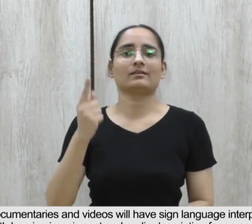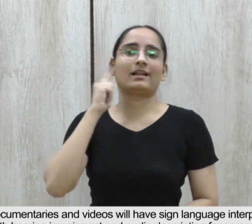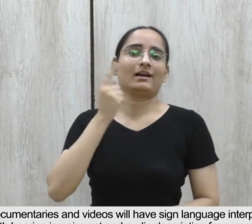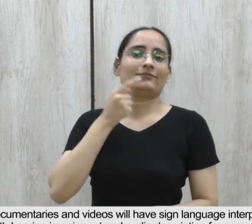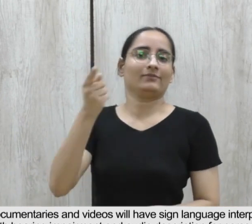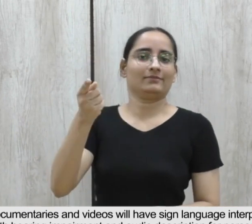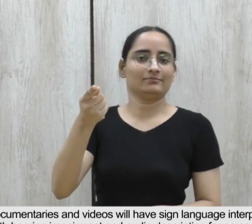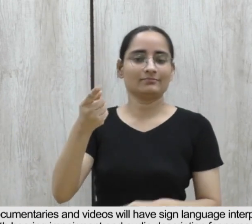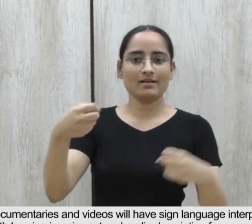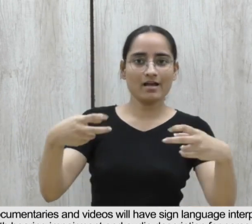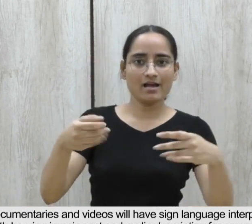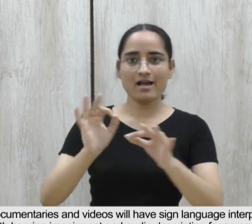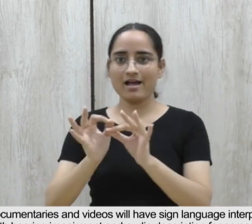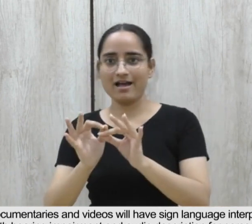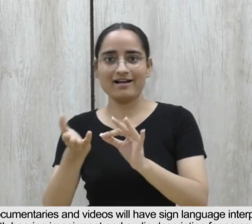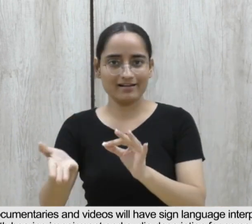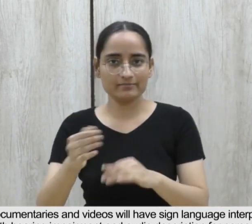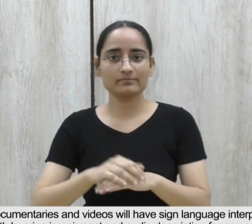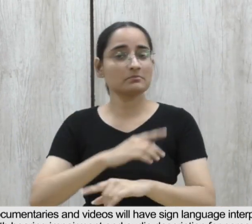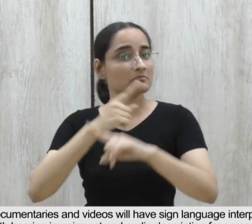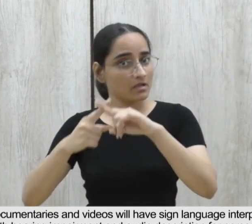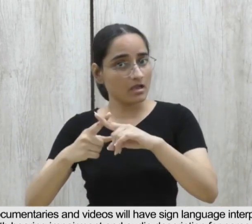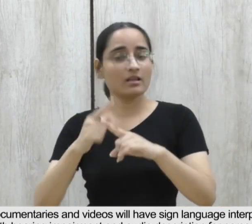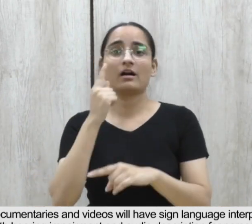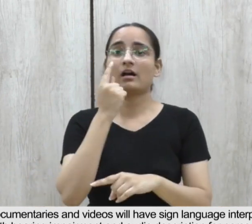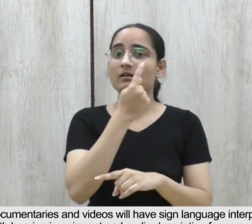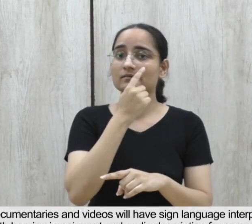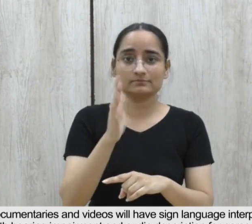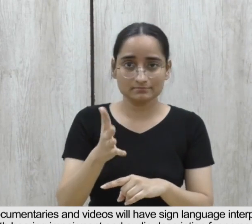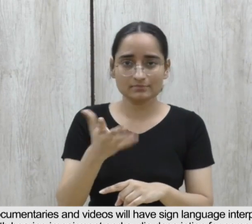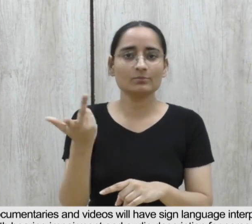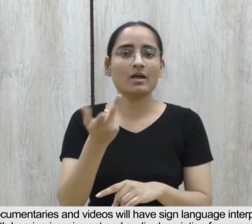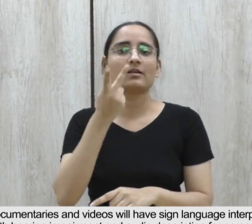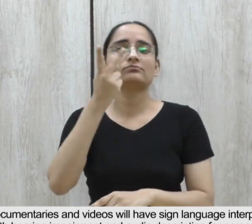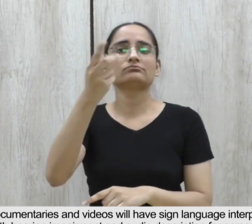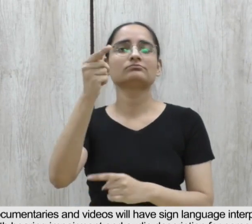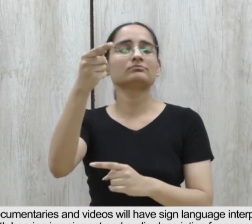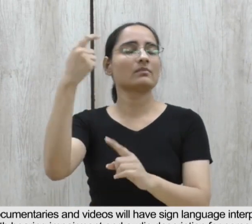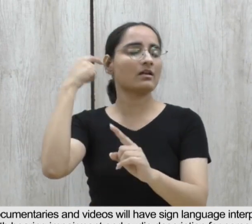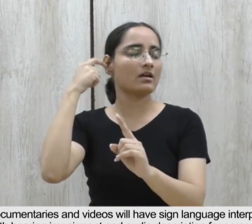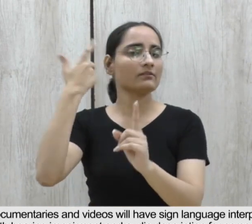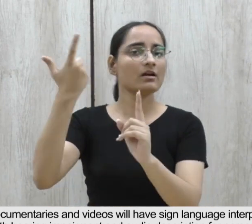or closed captioning facilities for persons with earring impairment.